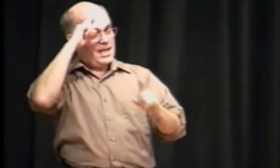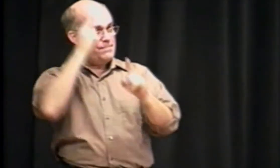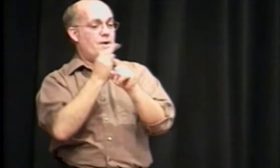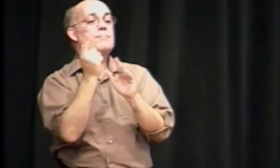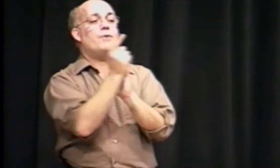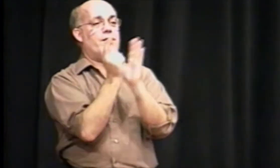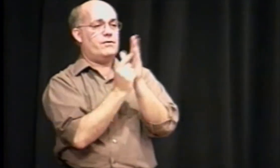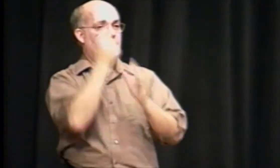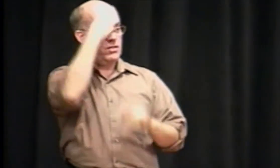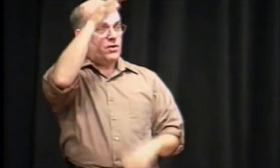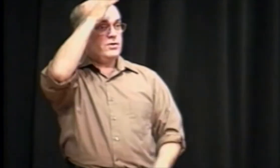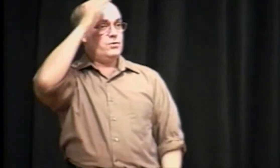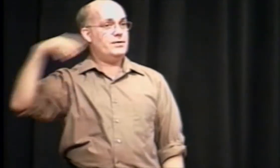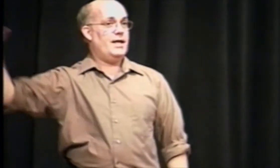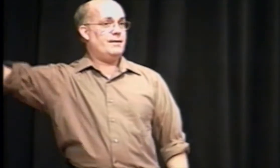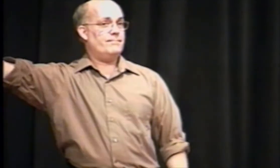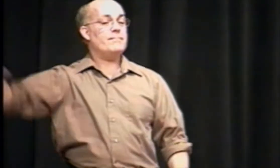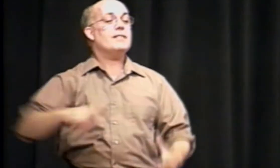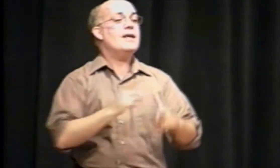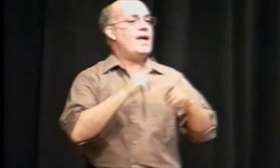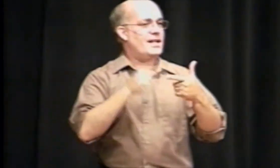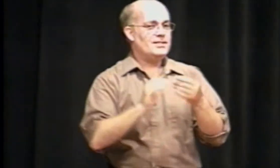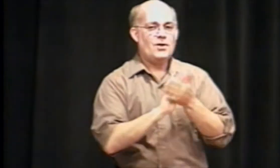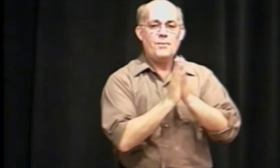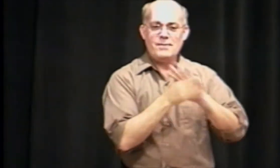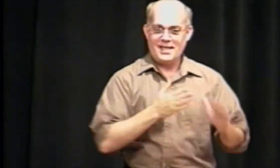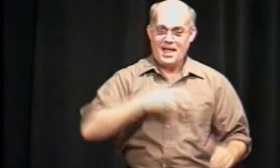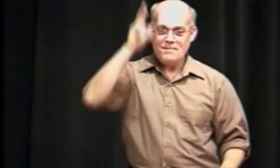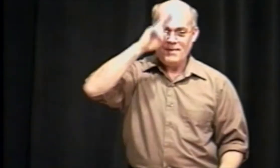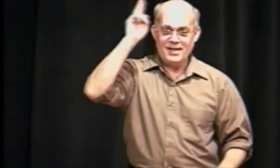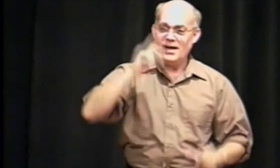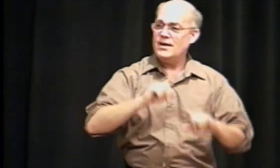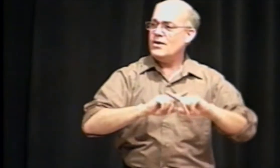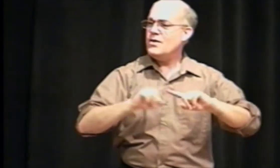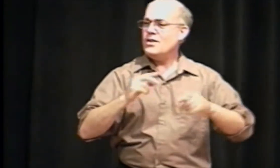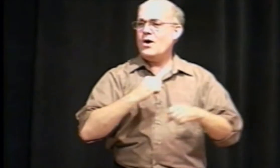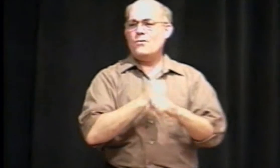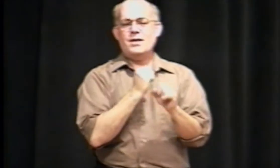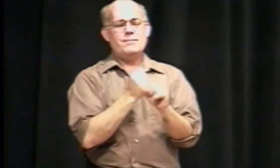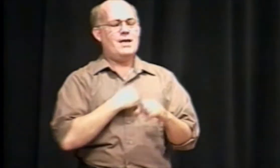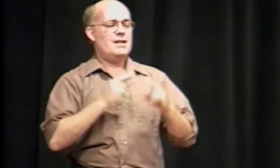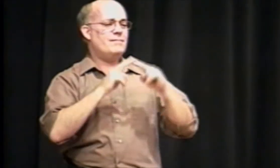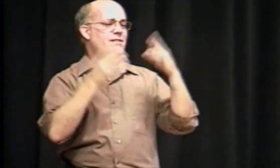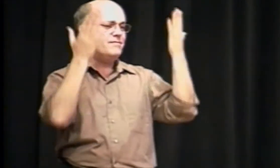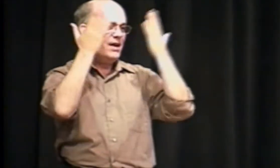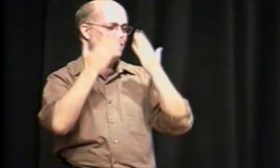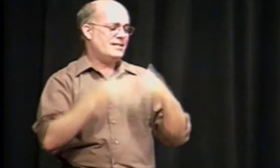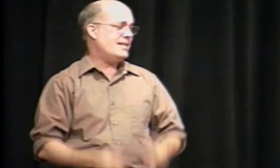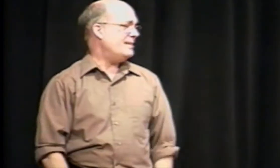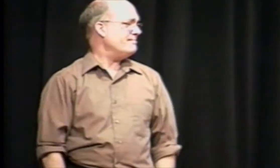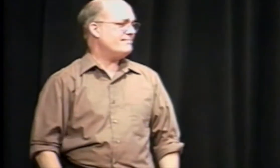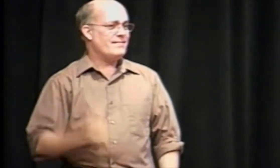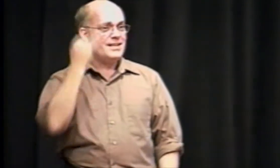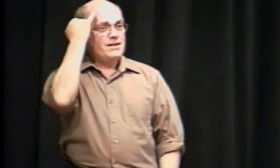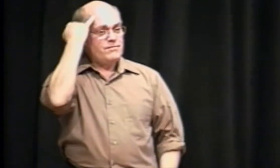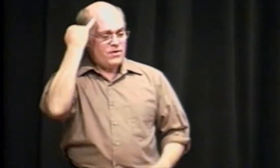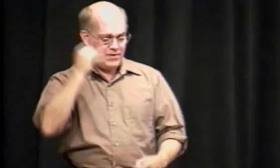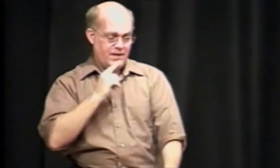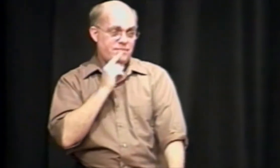became a brother-in-law to that girl. And so became my uncle, though it made me very sad. For